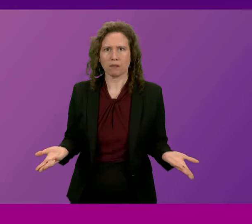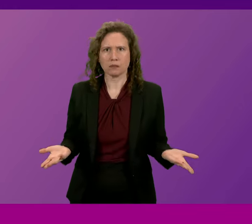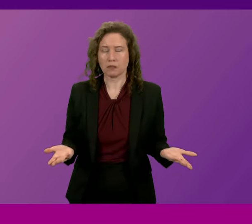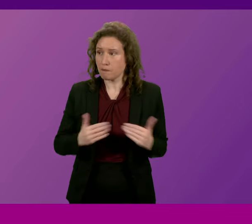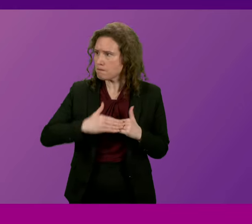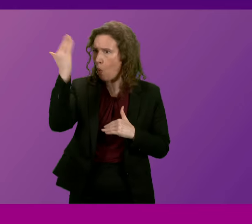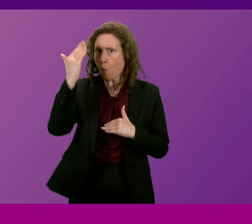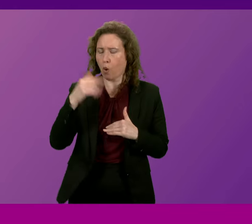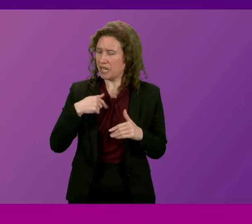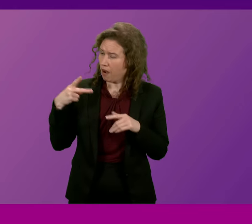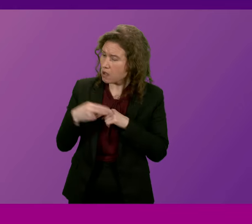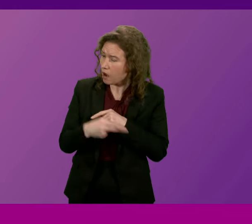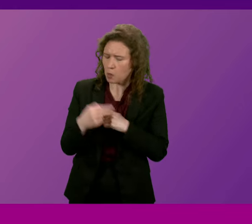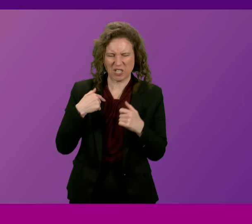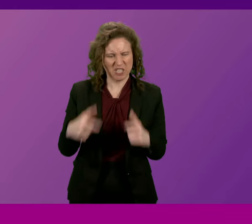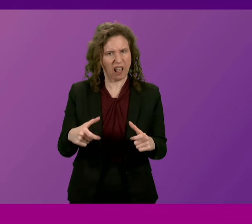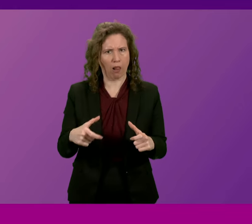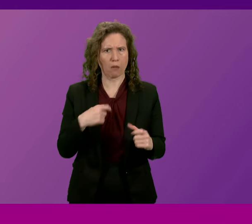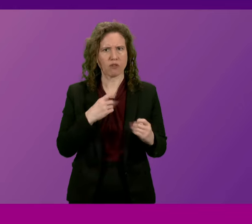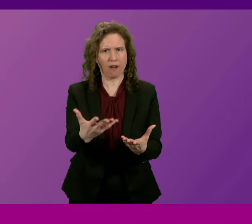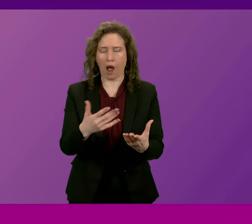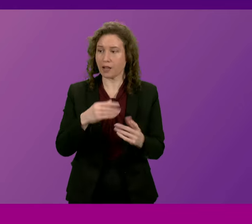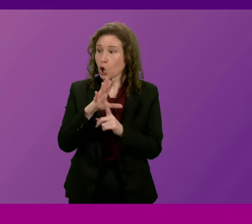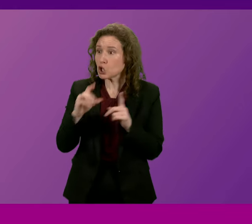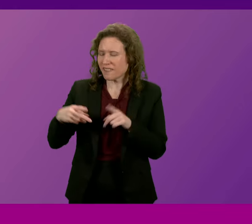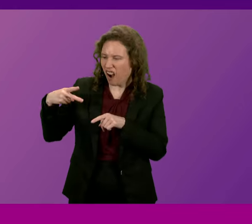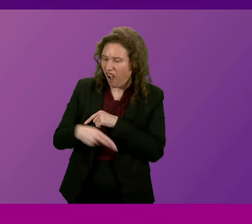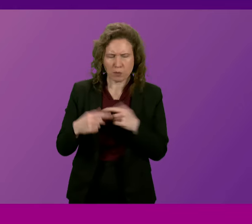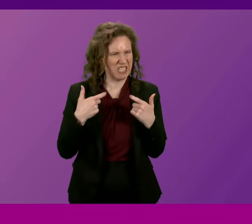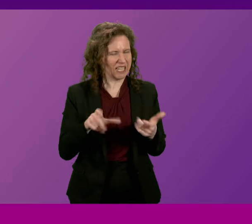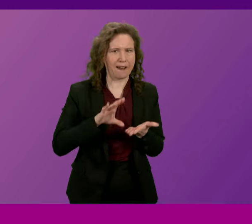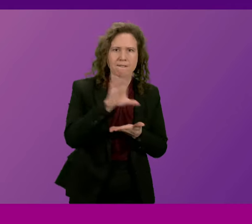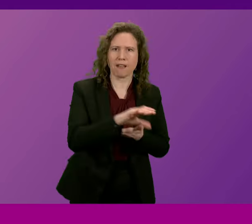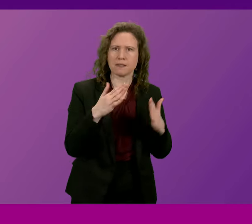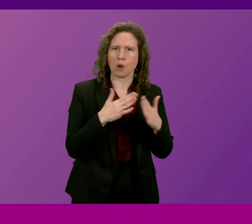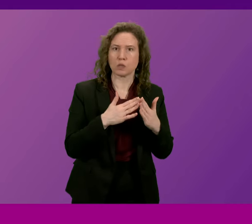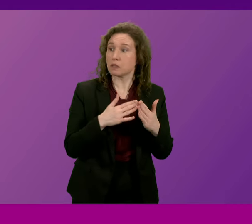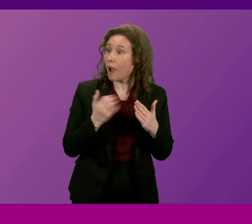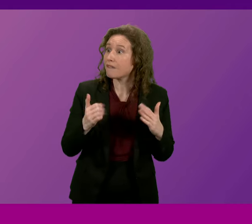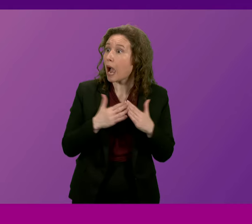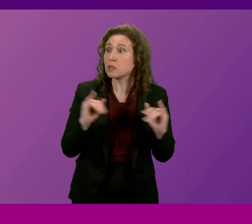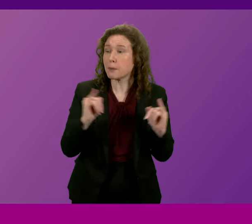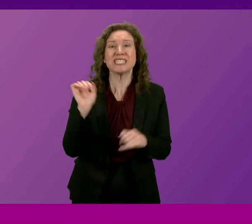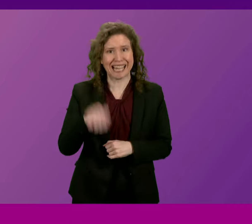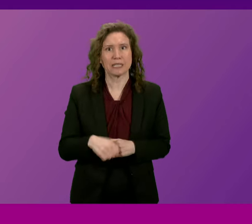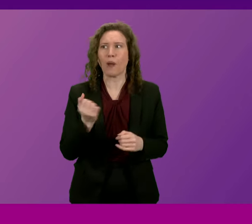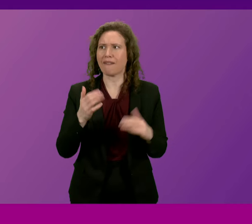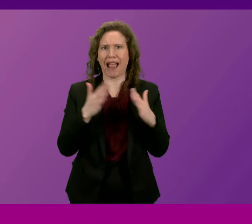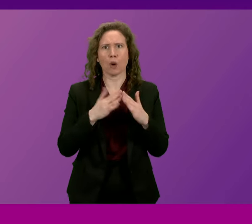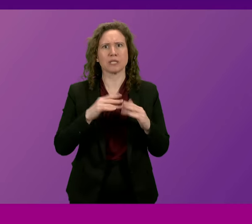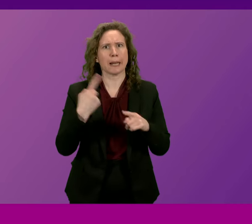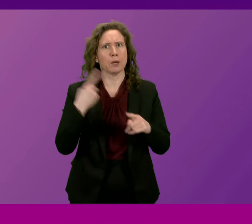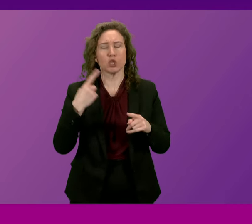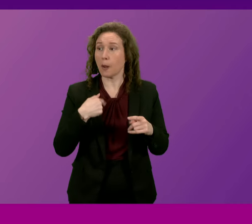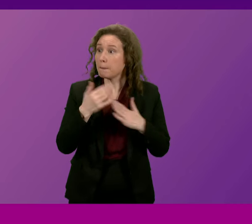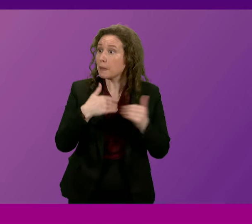despite the austerity of the Conservative government, we have been investing in housing. Do we have a housing emergency? Yes, we do. Have we